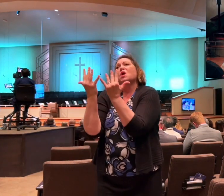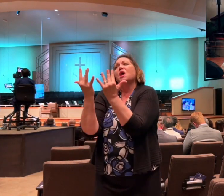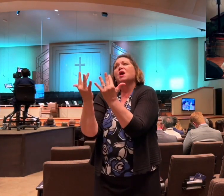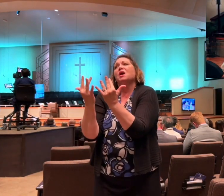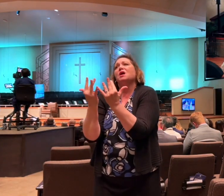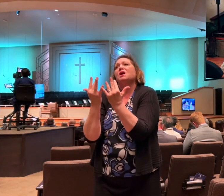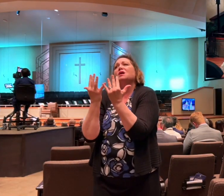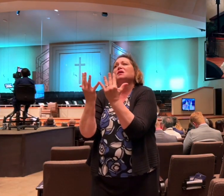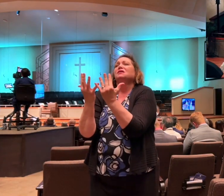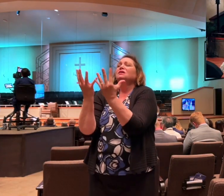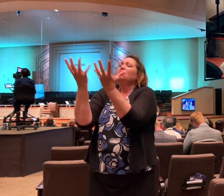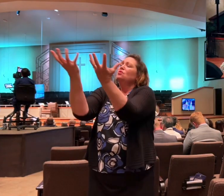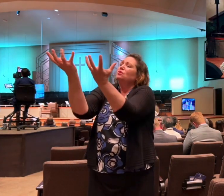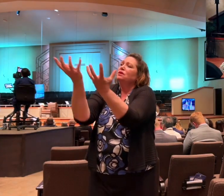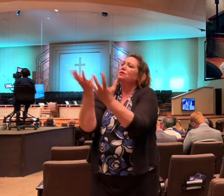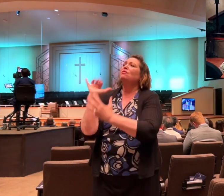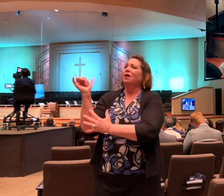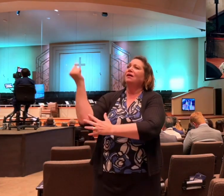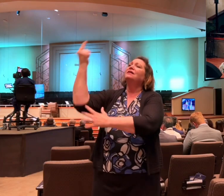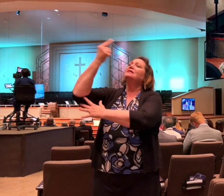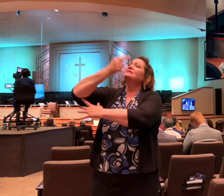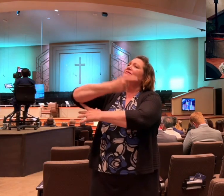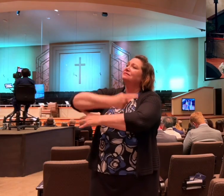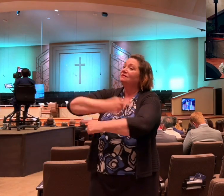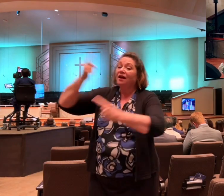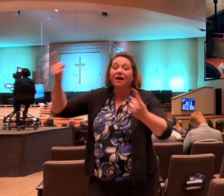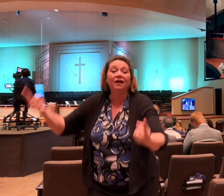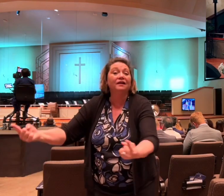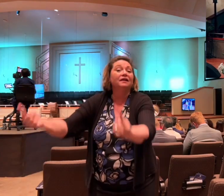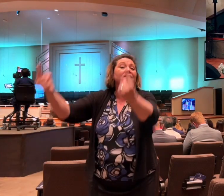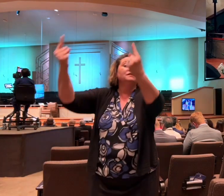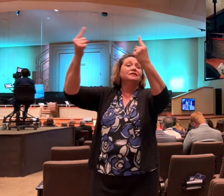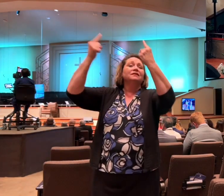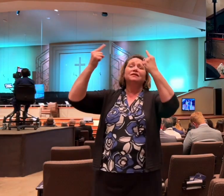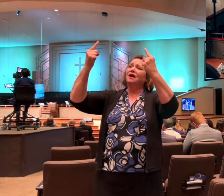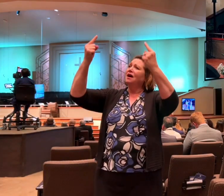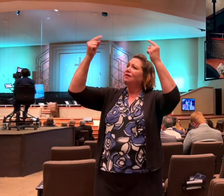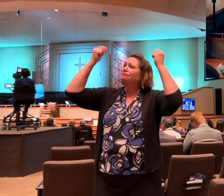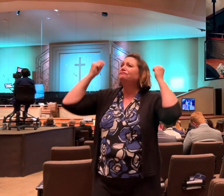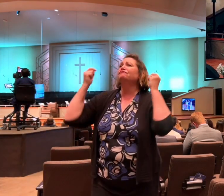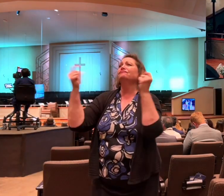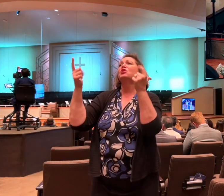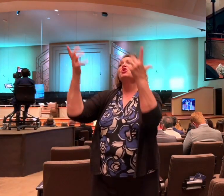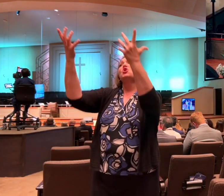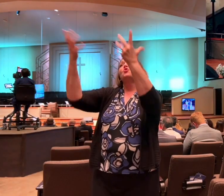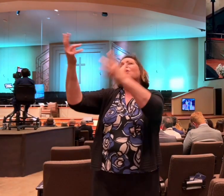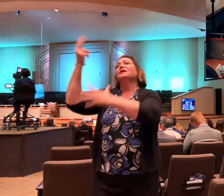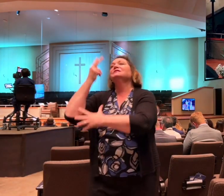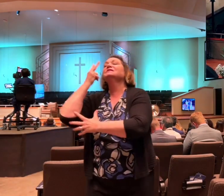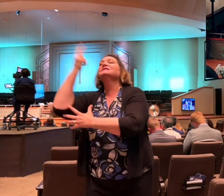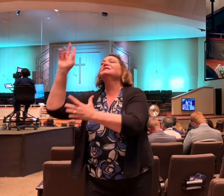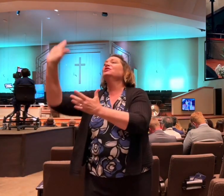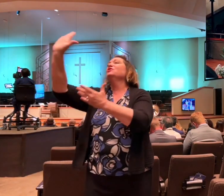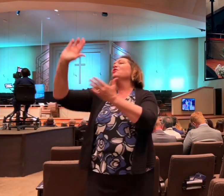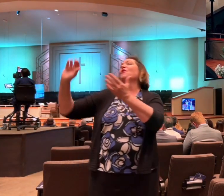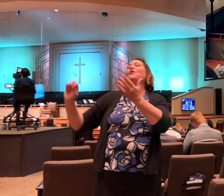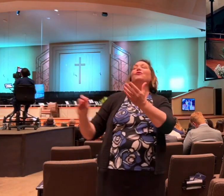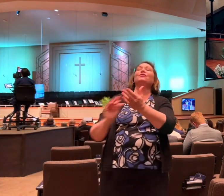day. Come quickly, we want to see your glory.